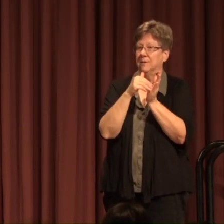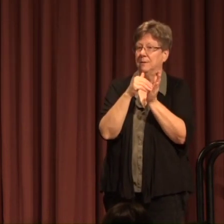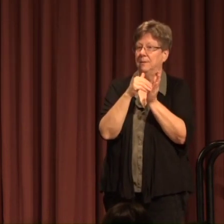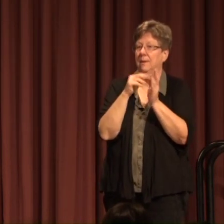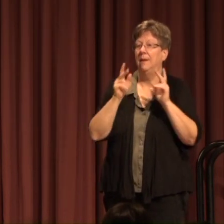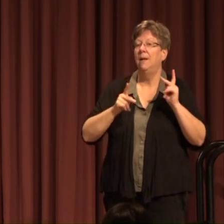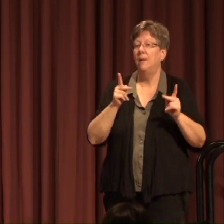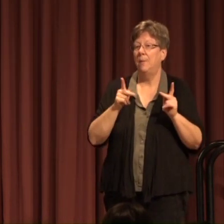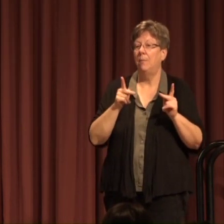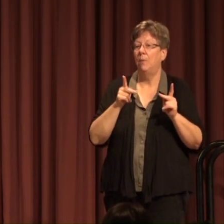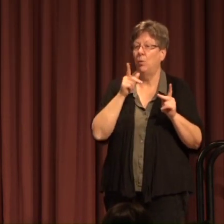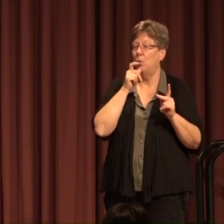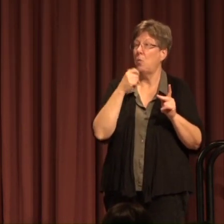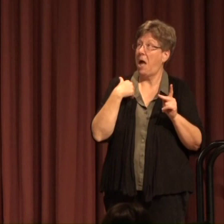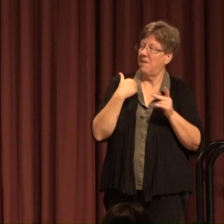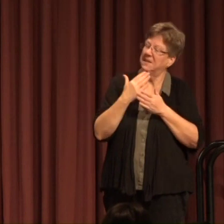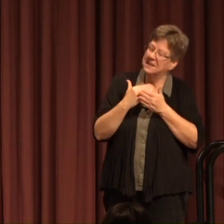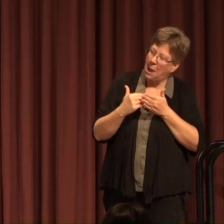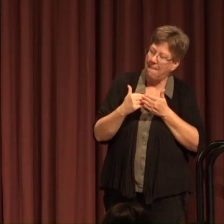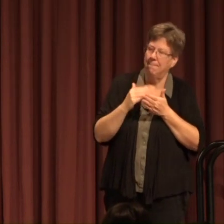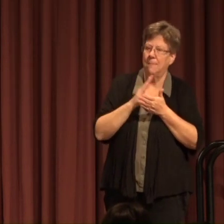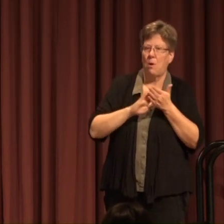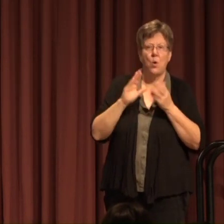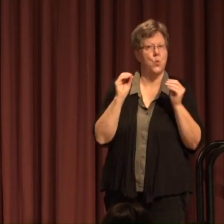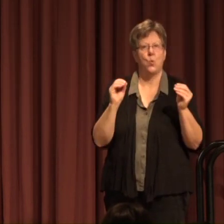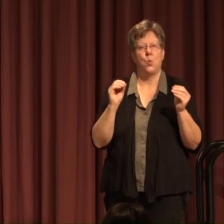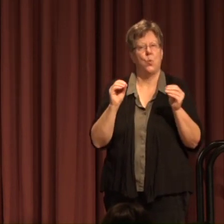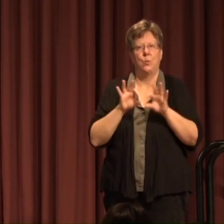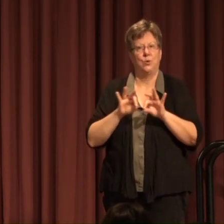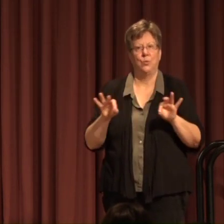People who have some college No degree